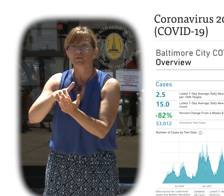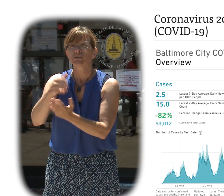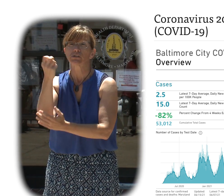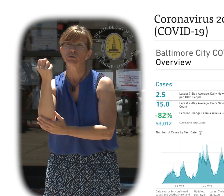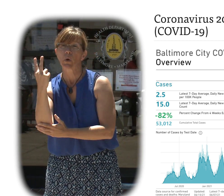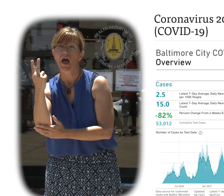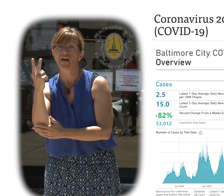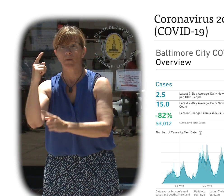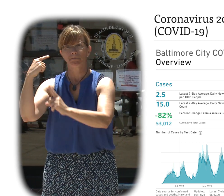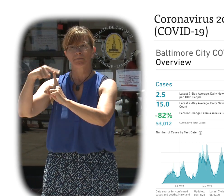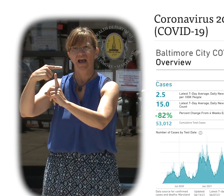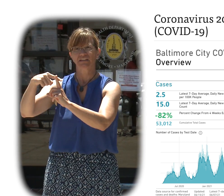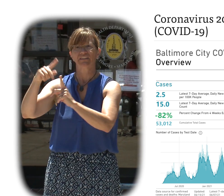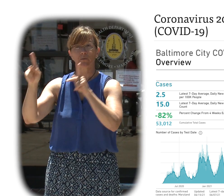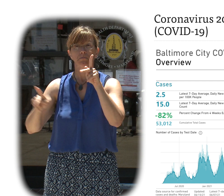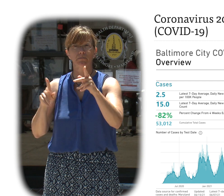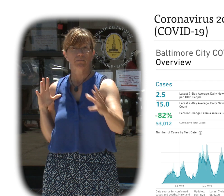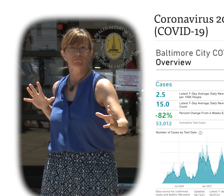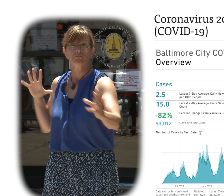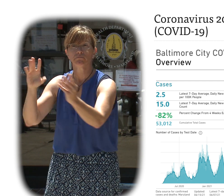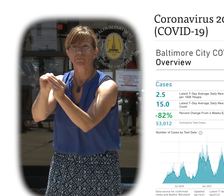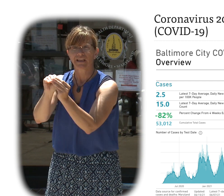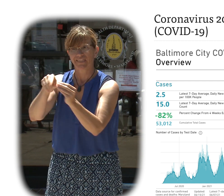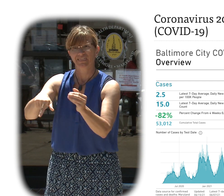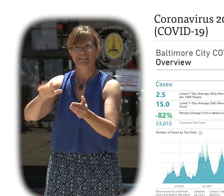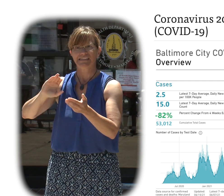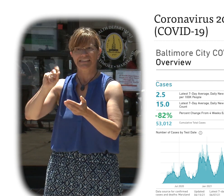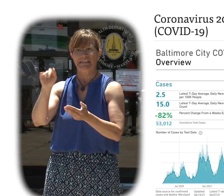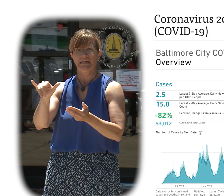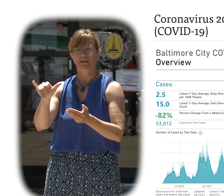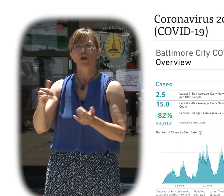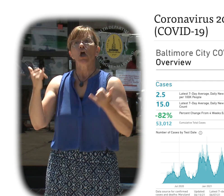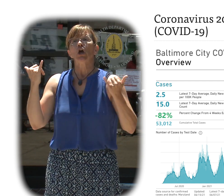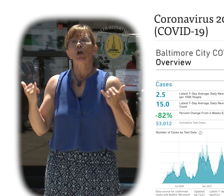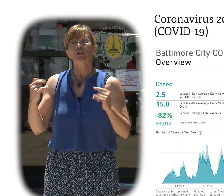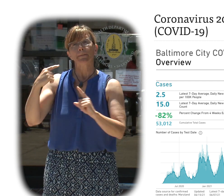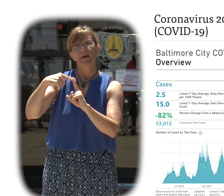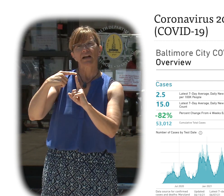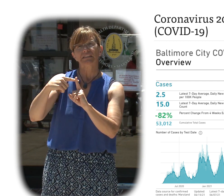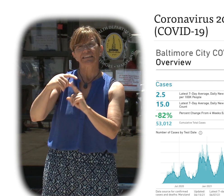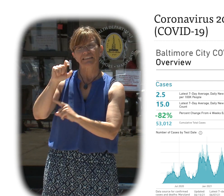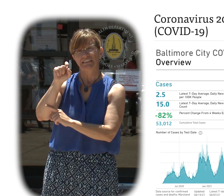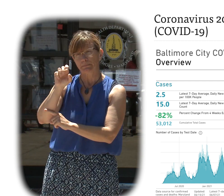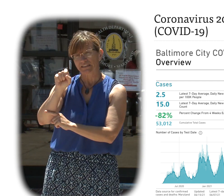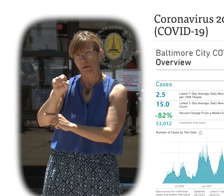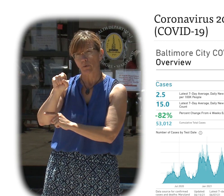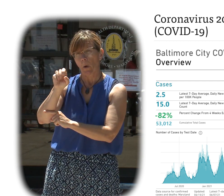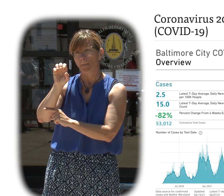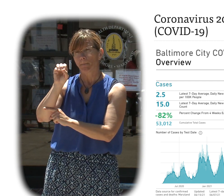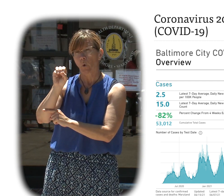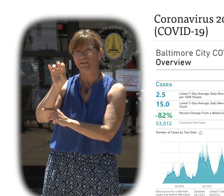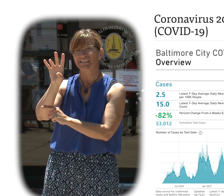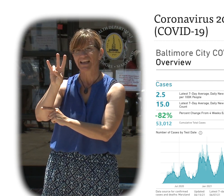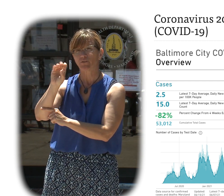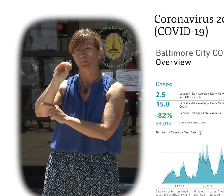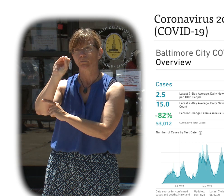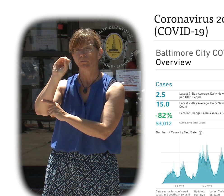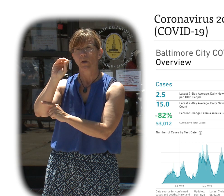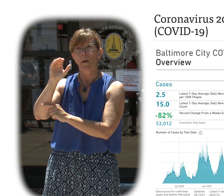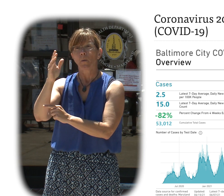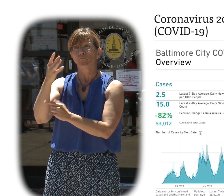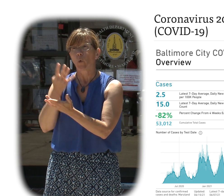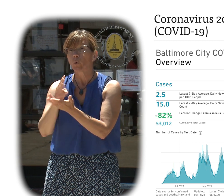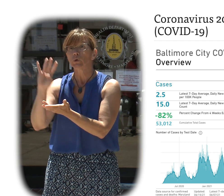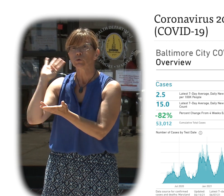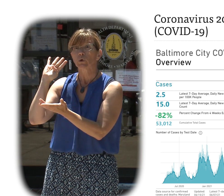and our current positivity is 0.7 percent. This is a 67 percent decrease from four weeks ago.